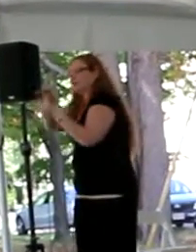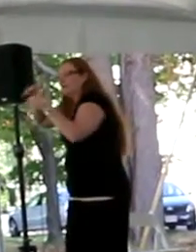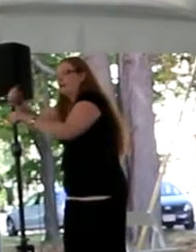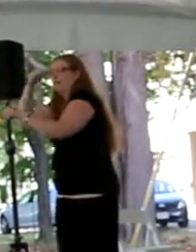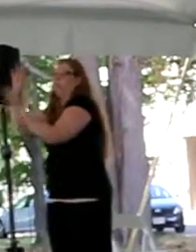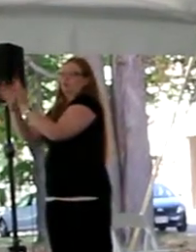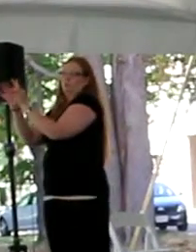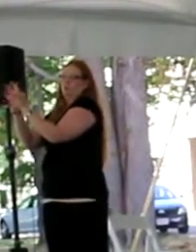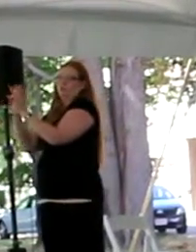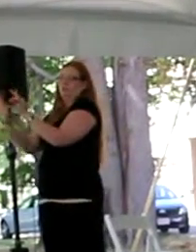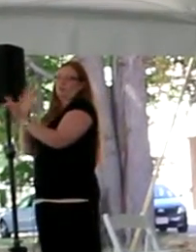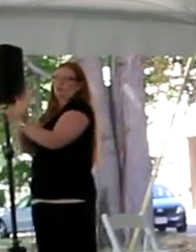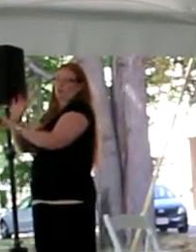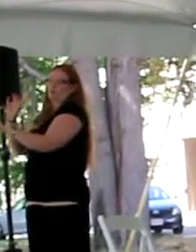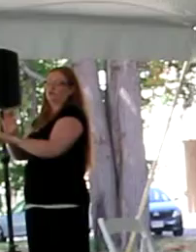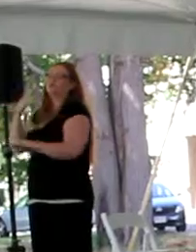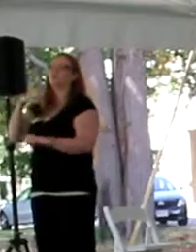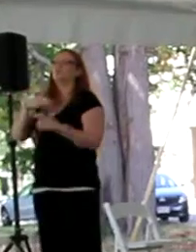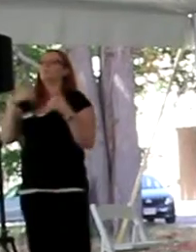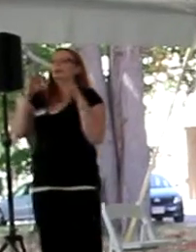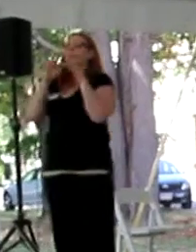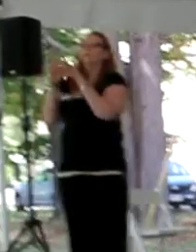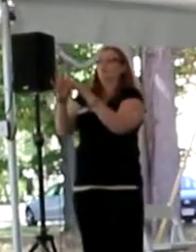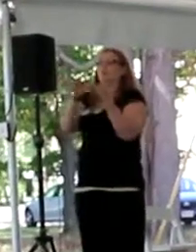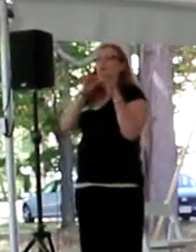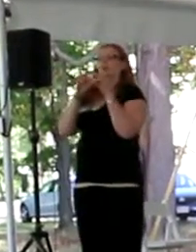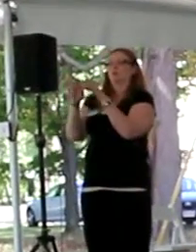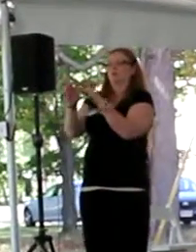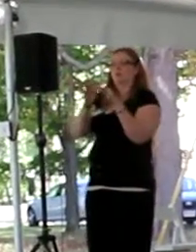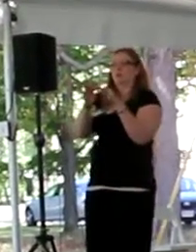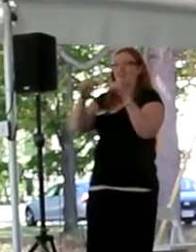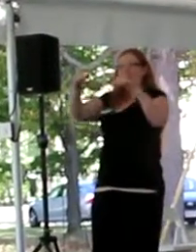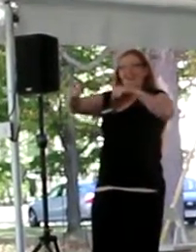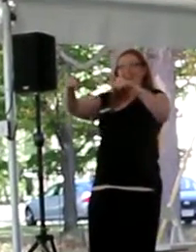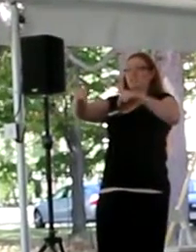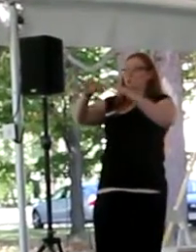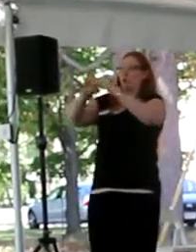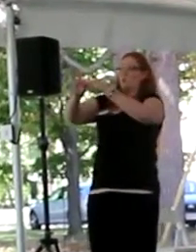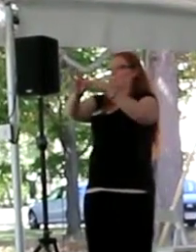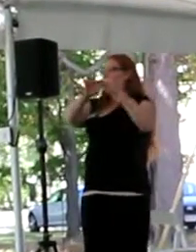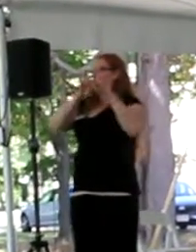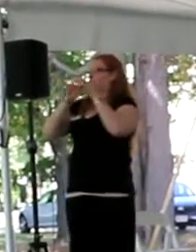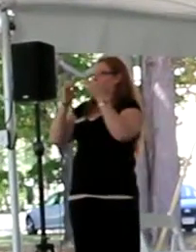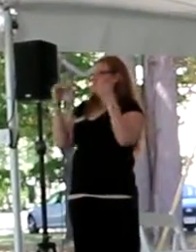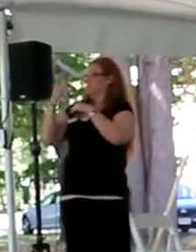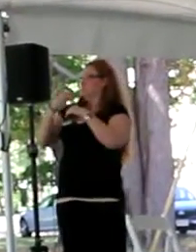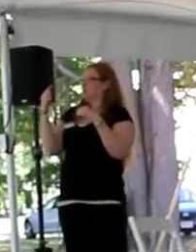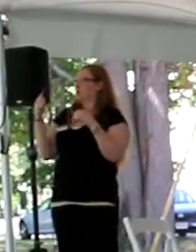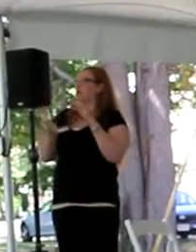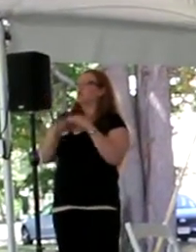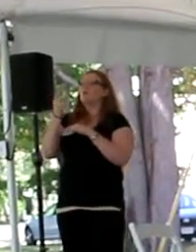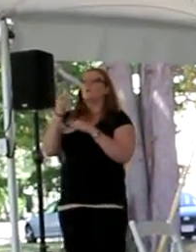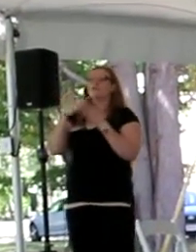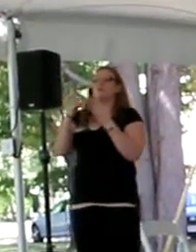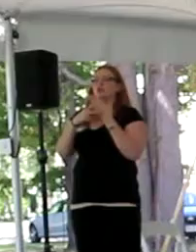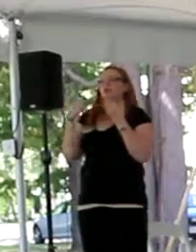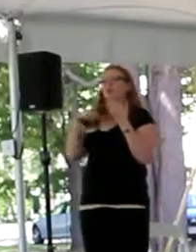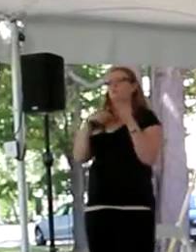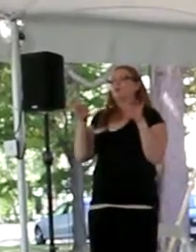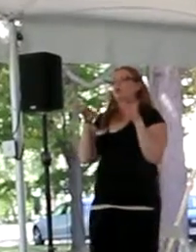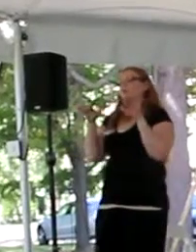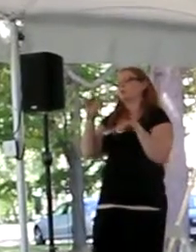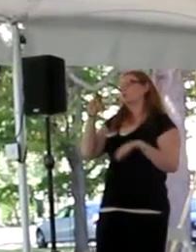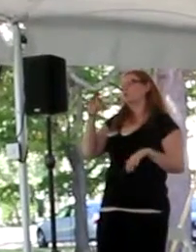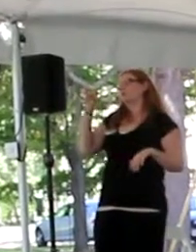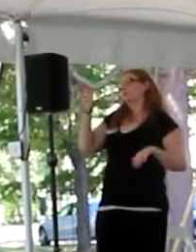projects, looping projects, this wonderful loop that we have here today. One of the projects that we're doing in New York City, as